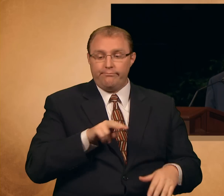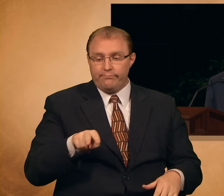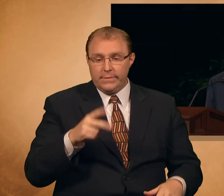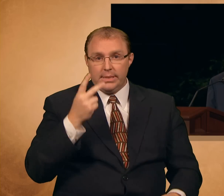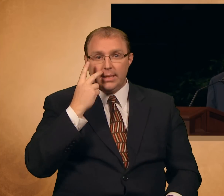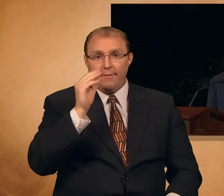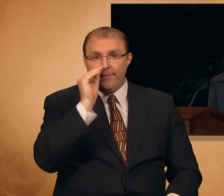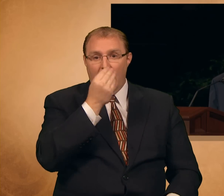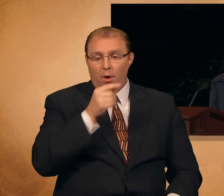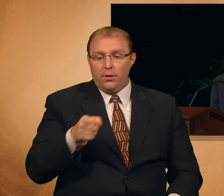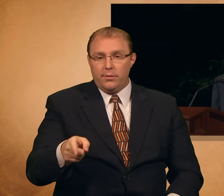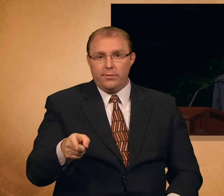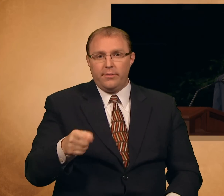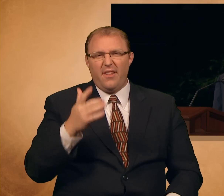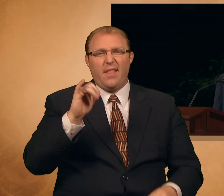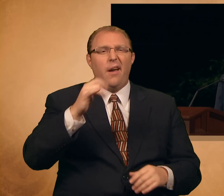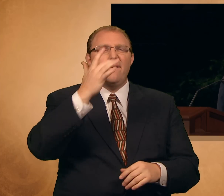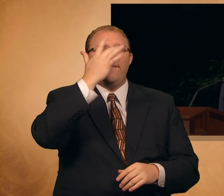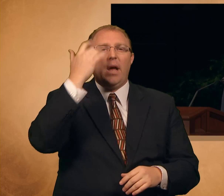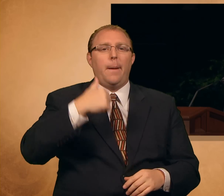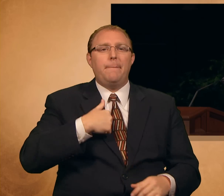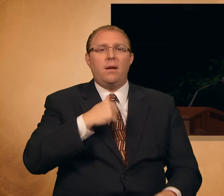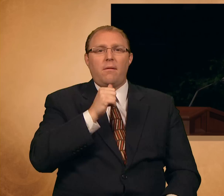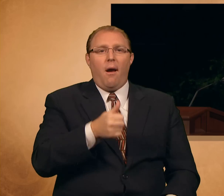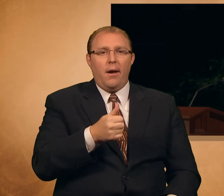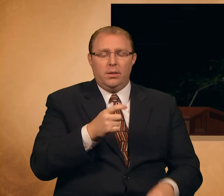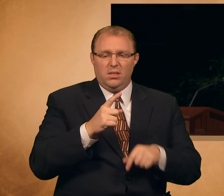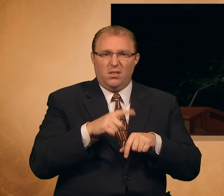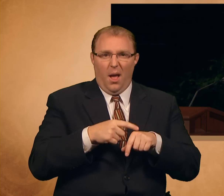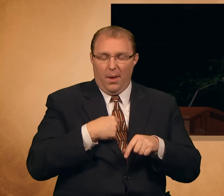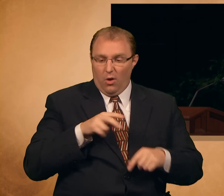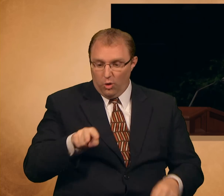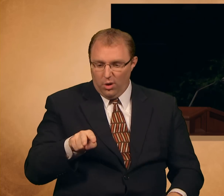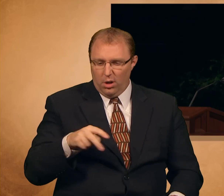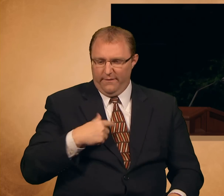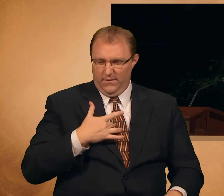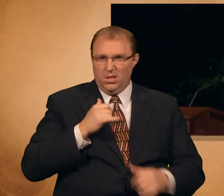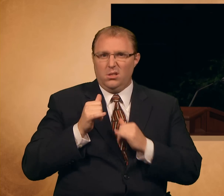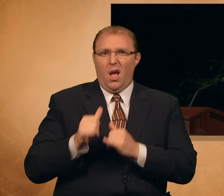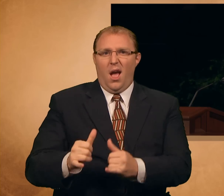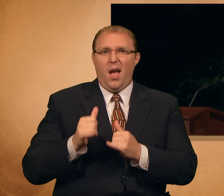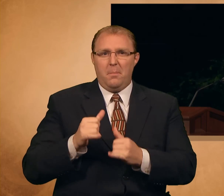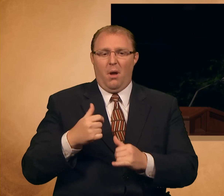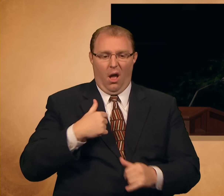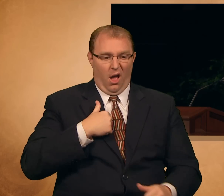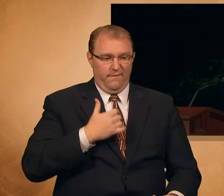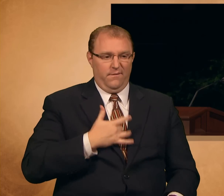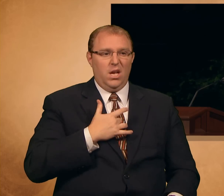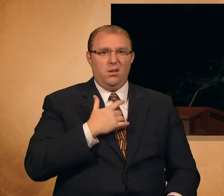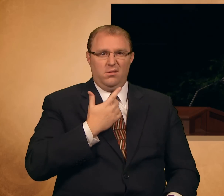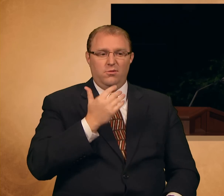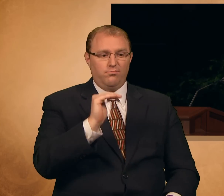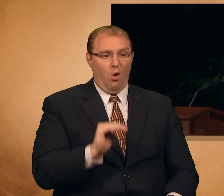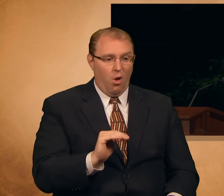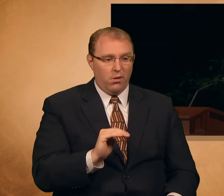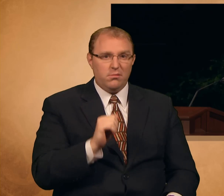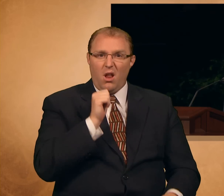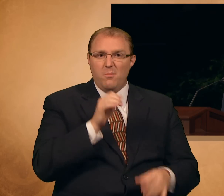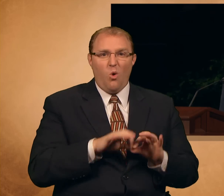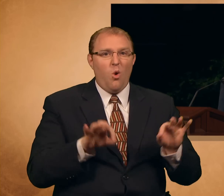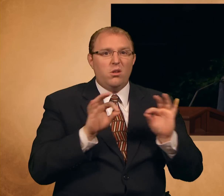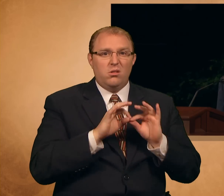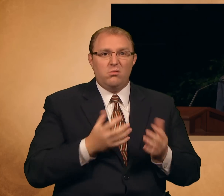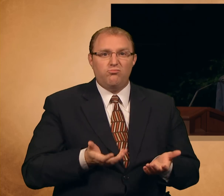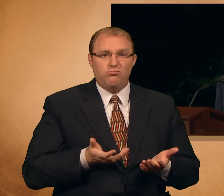-nots, I sometimes felt a little like that flower, small and very insignificant. I